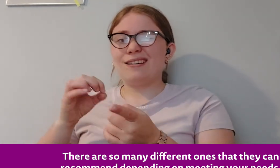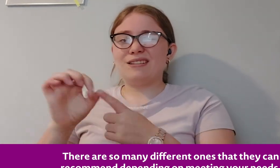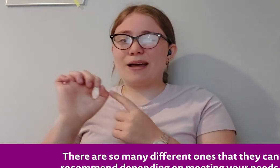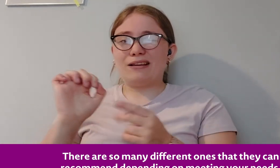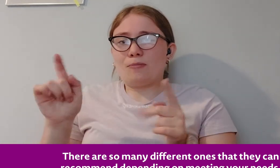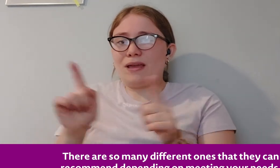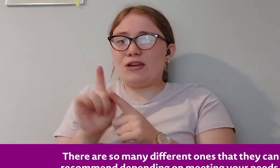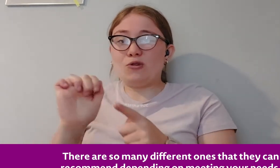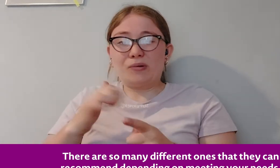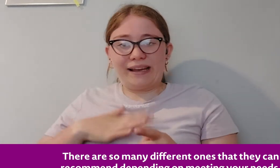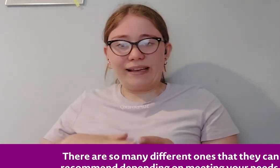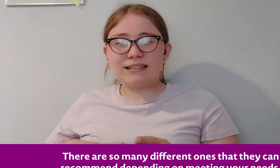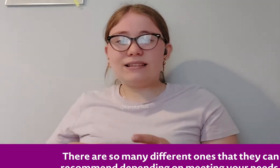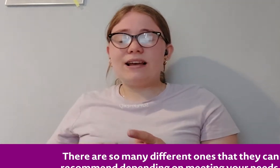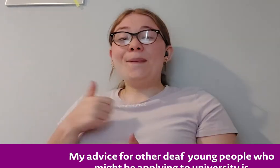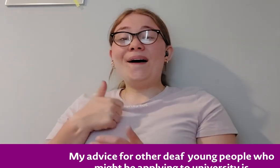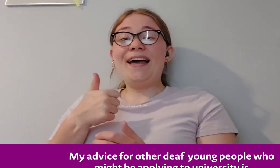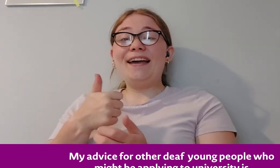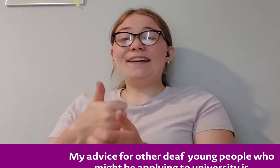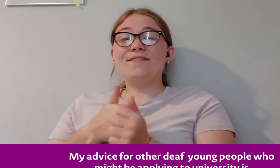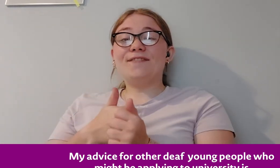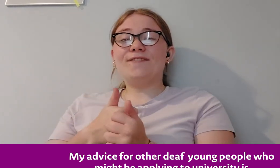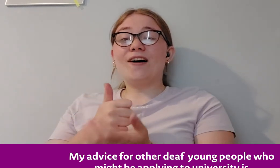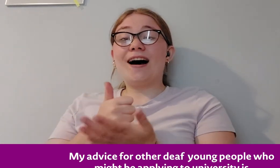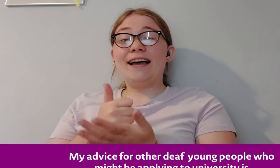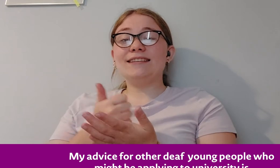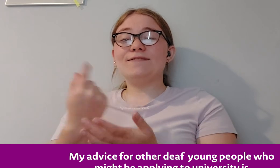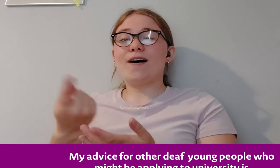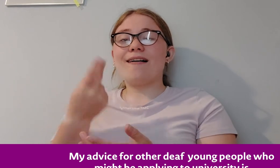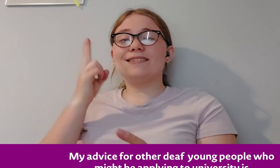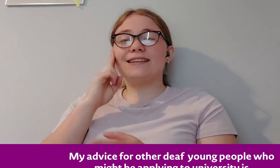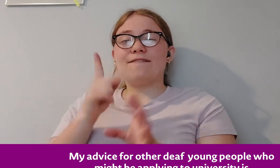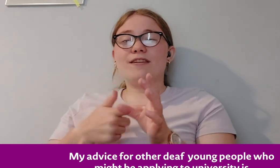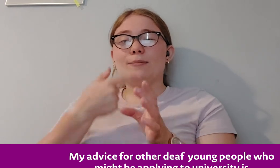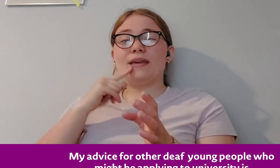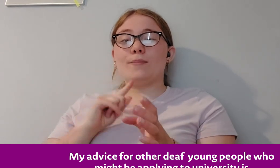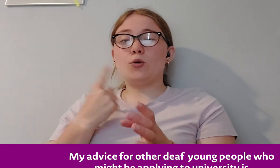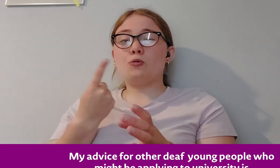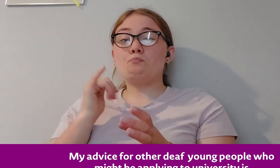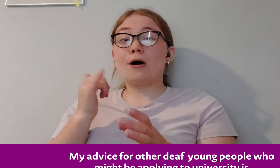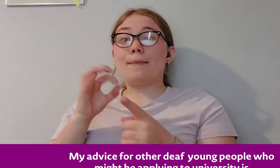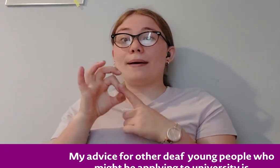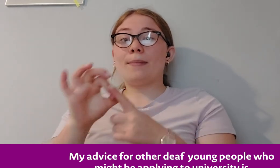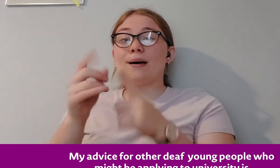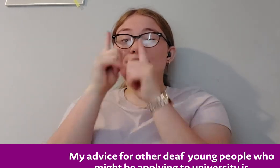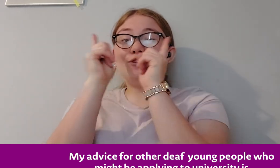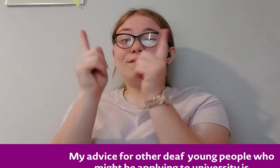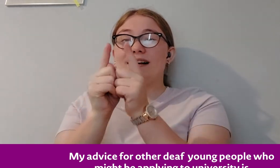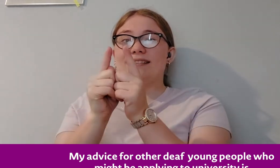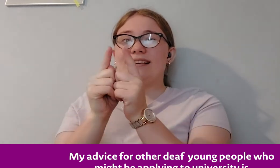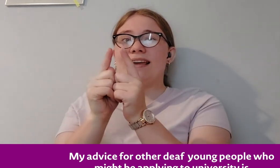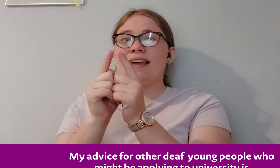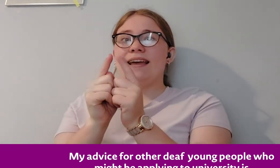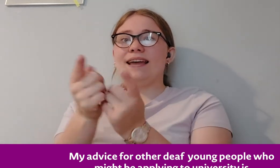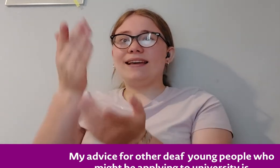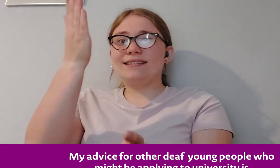depending on meeting your needs. My advice for other deaf young people who might be applying to university, is